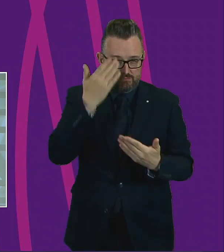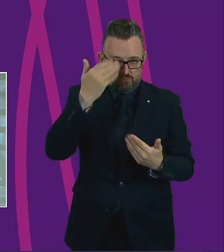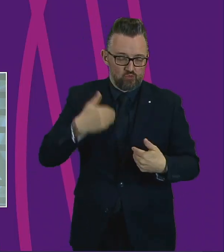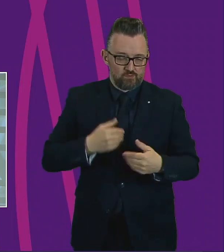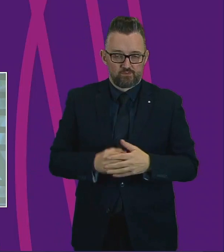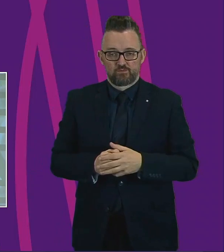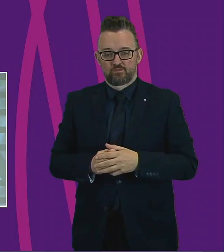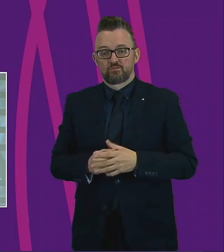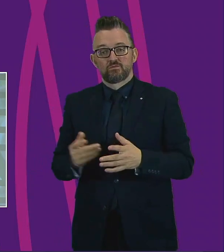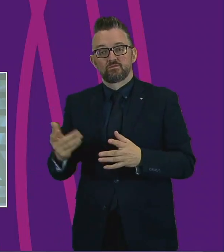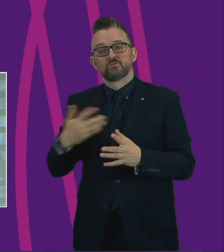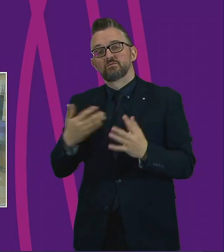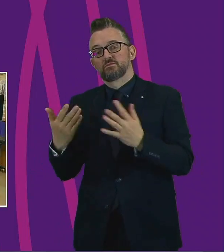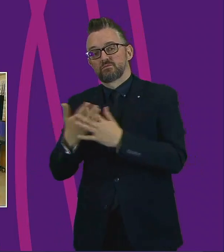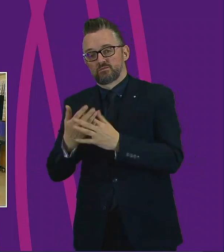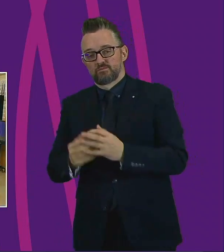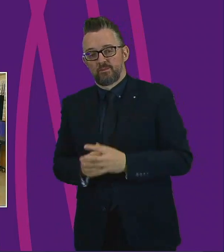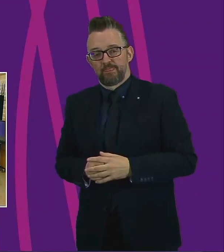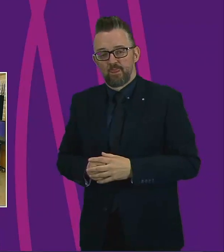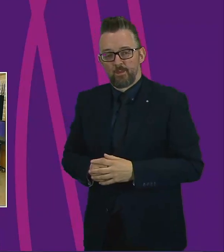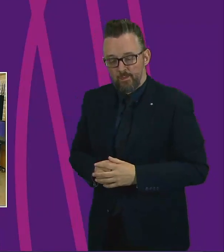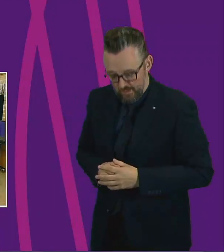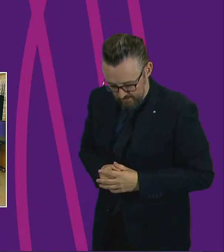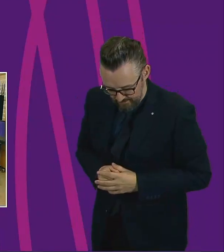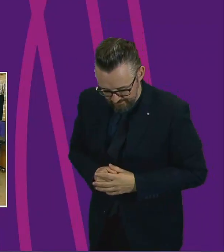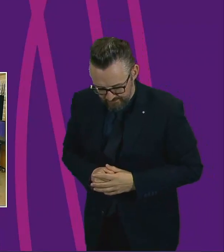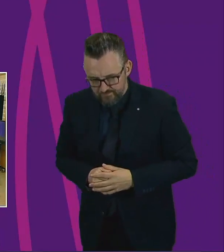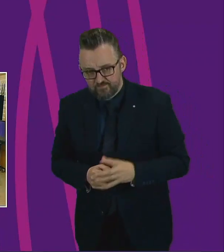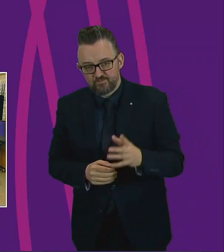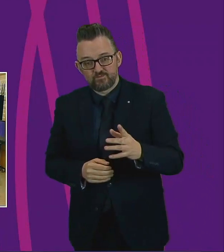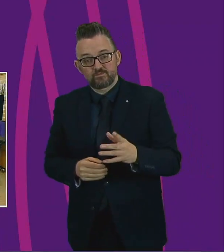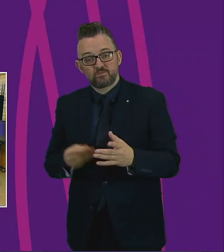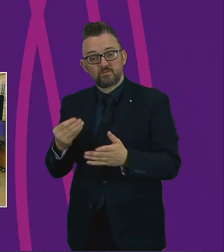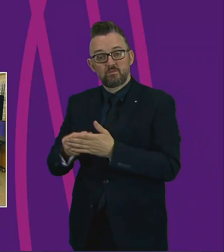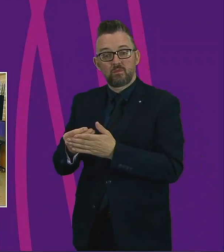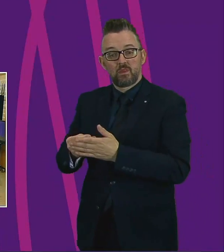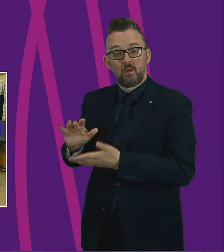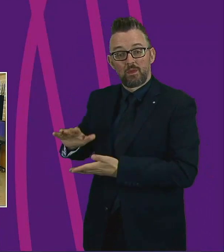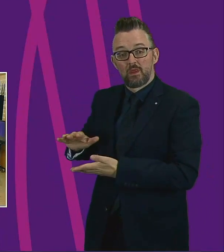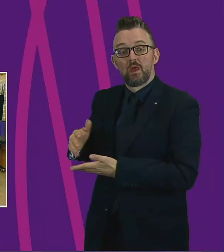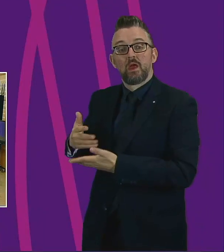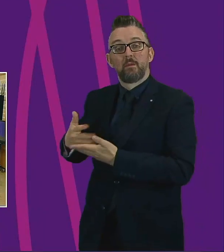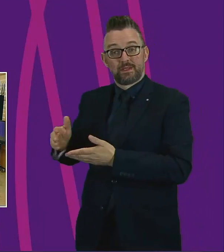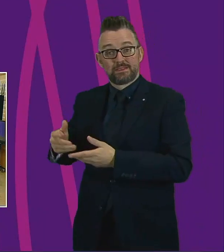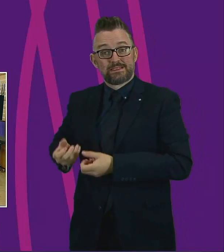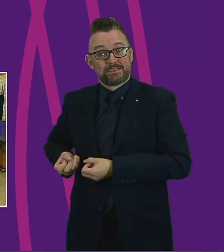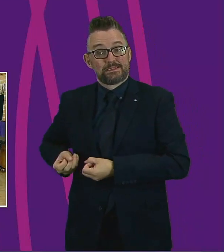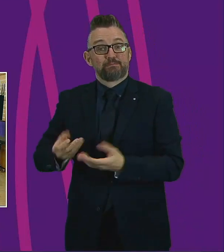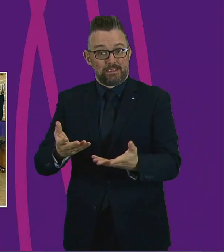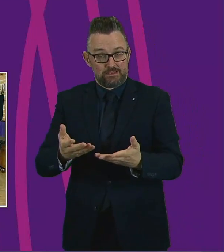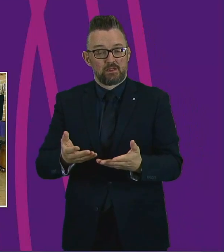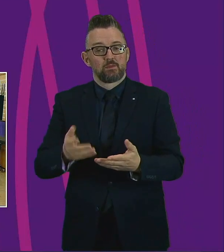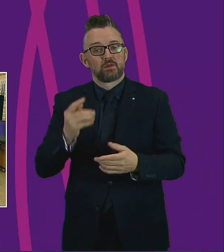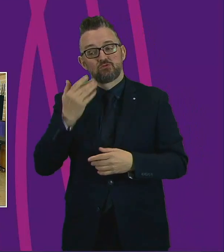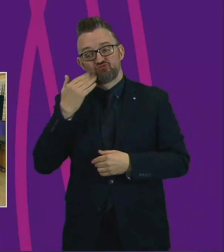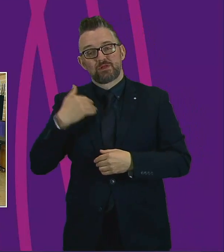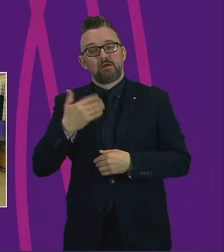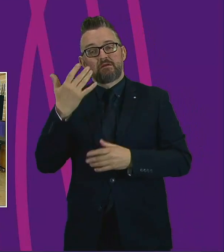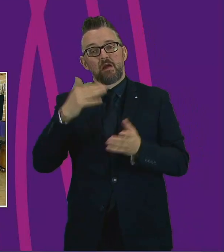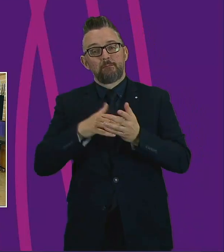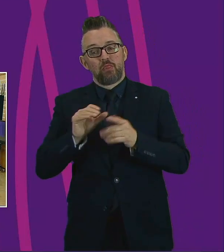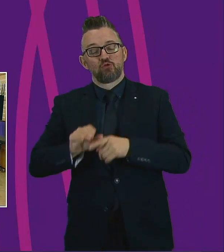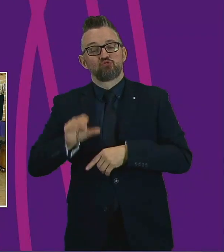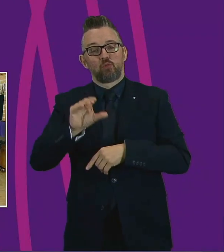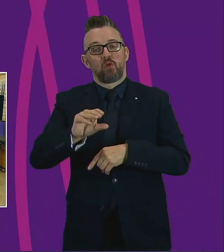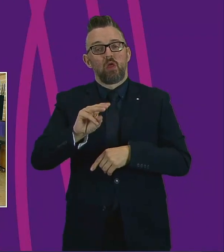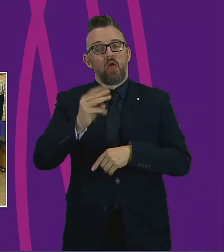of the detail. Yes, certainly. Madam Secretary. The reserves have been spent most recently. There has been the £5 million top up to the